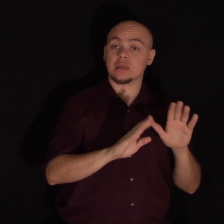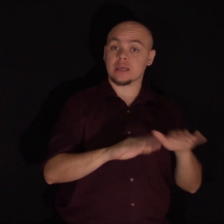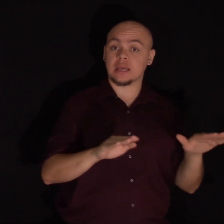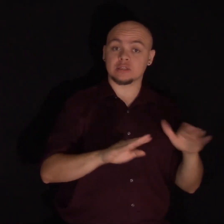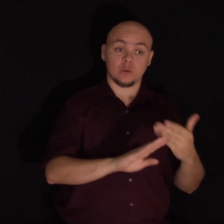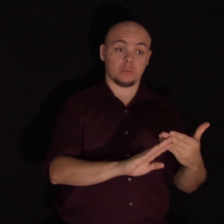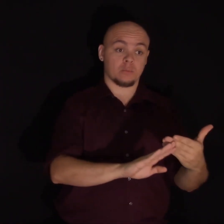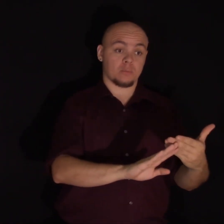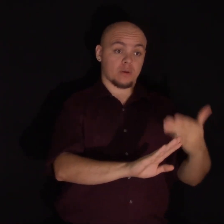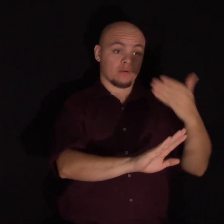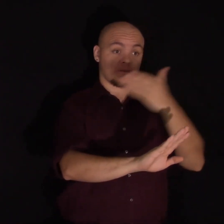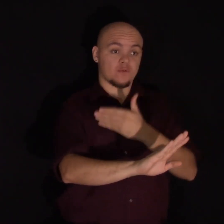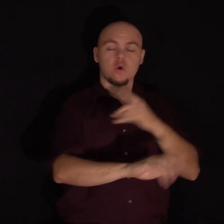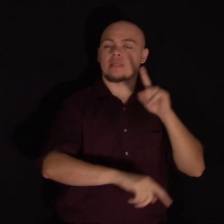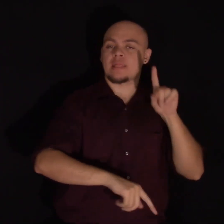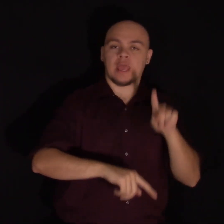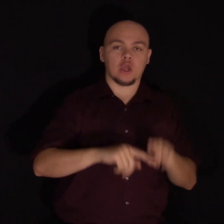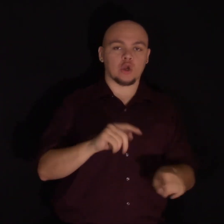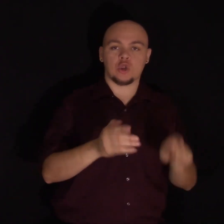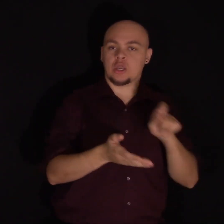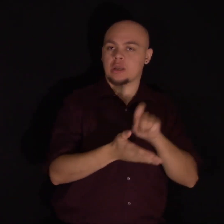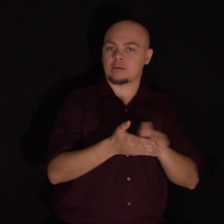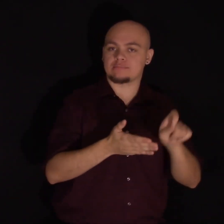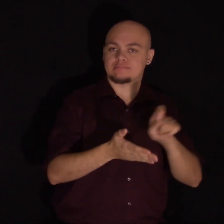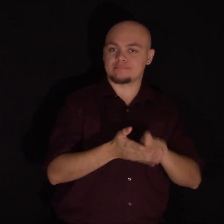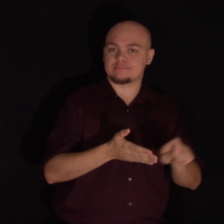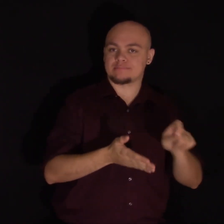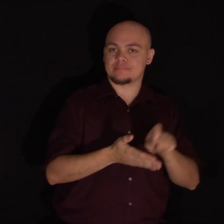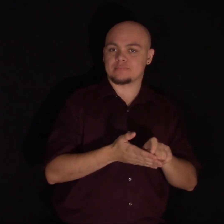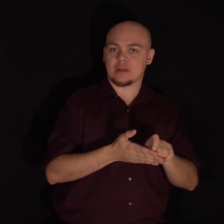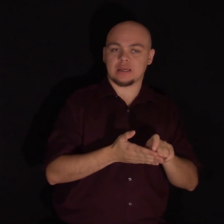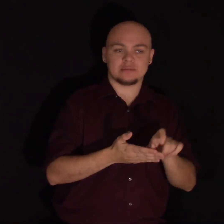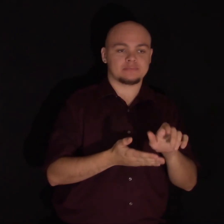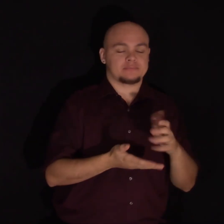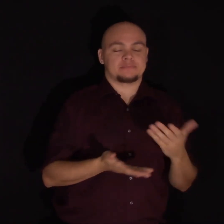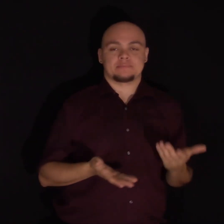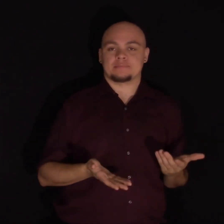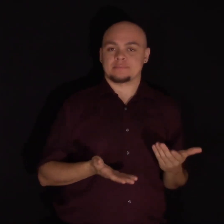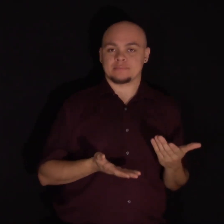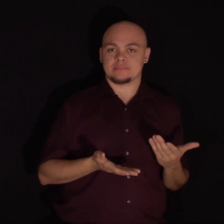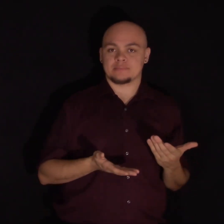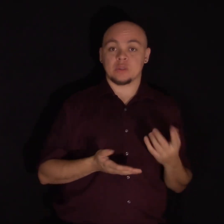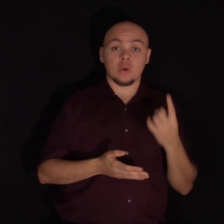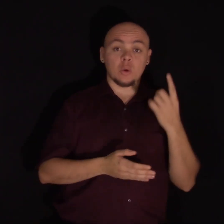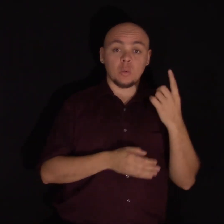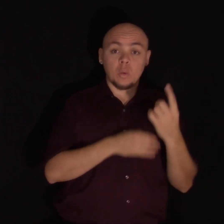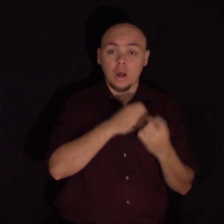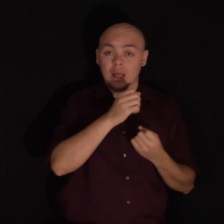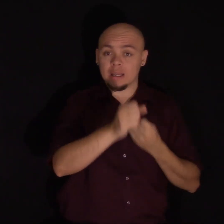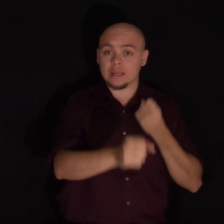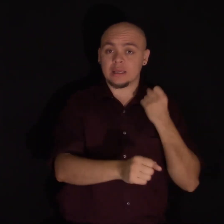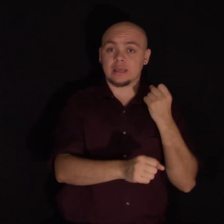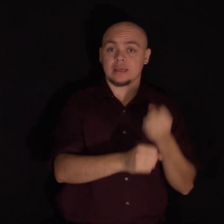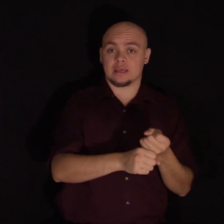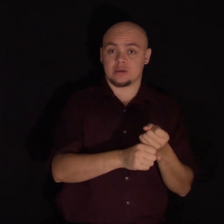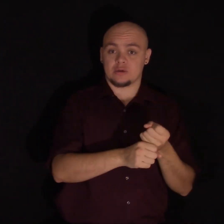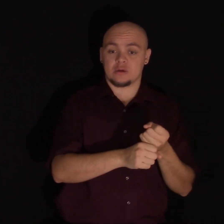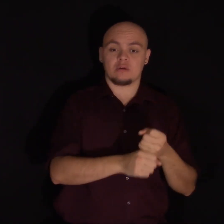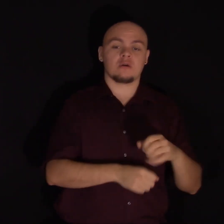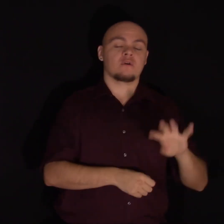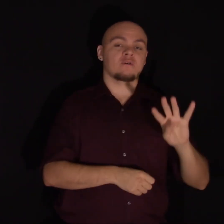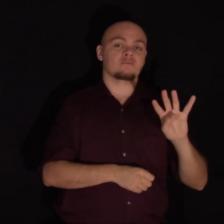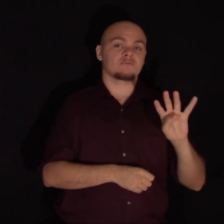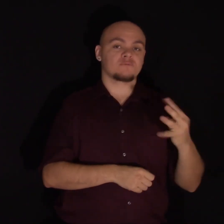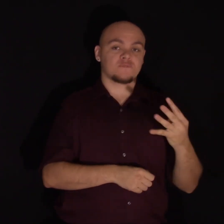a pencil when they arrived at school. In one year, fourth grade